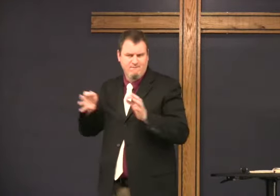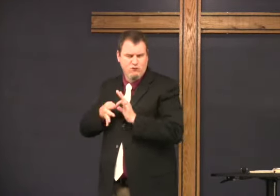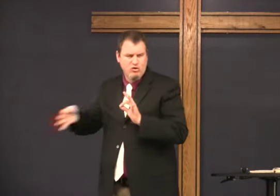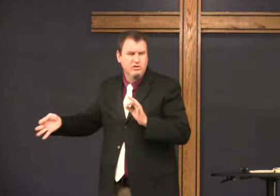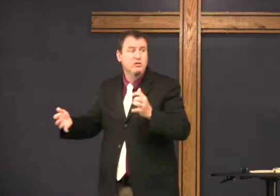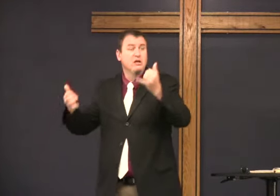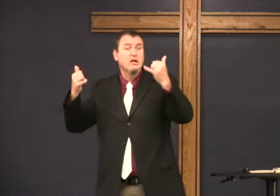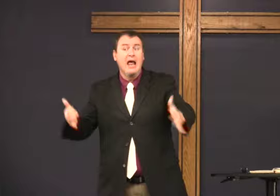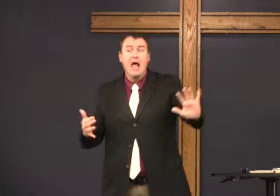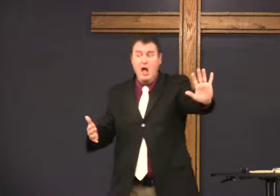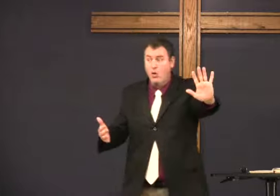That's a hearing phrase. Now.